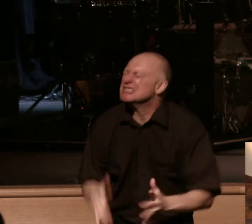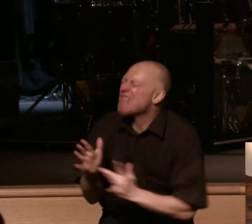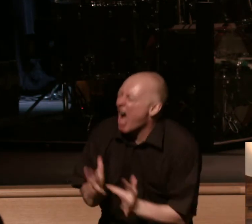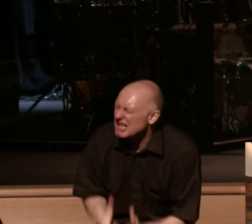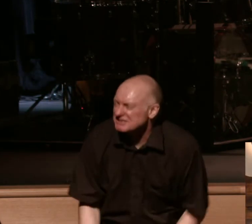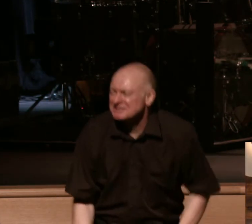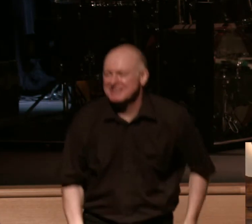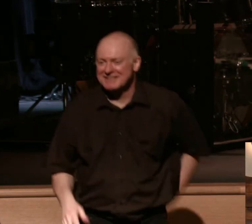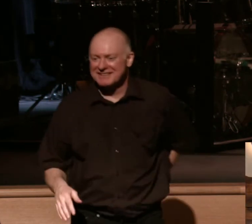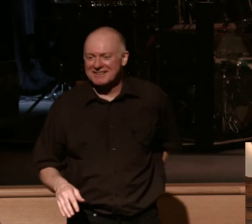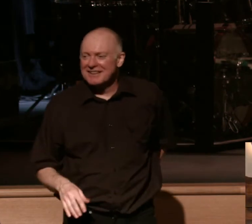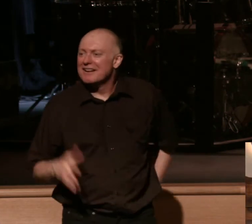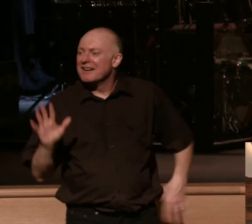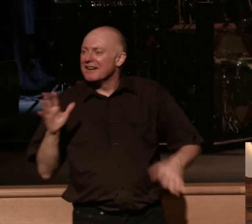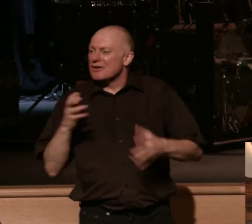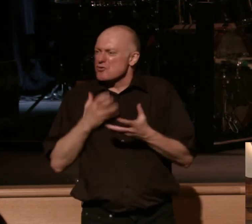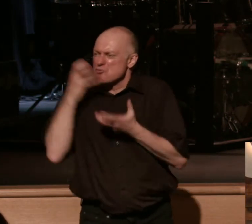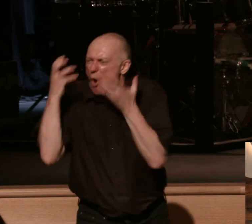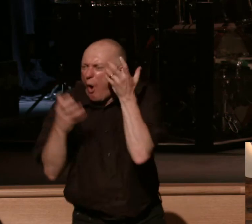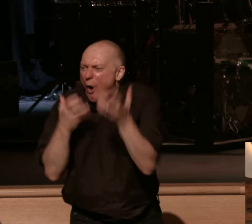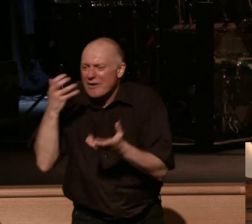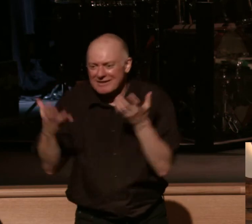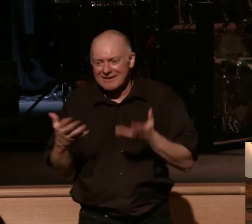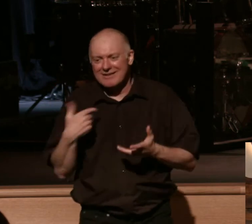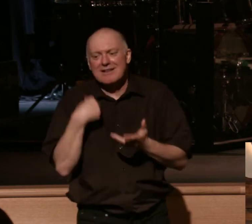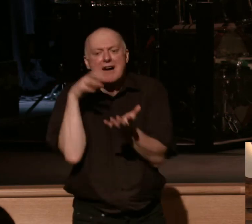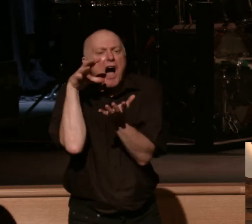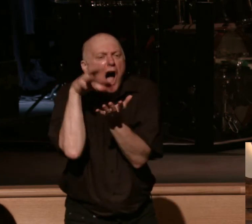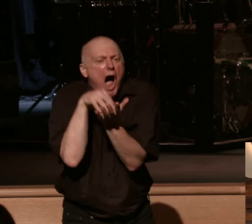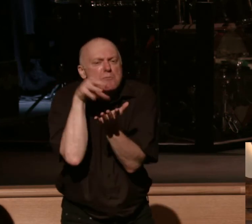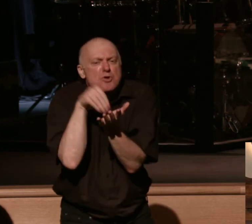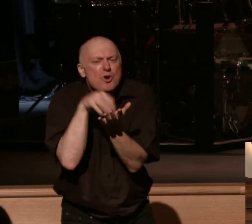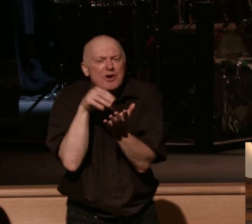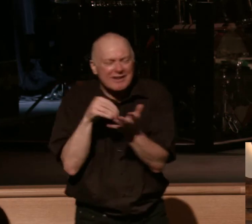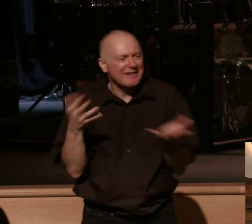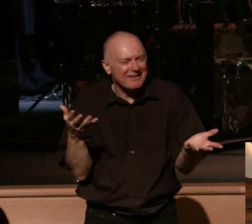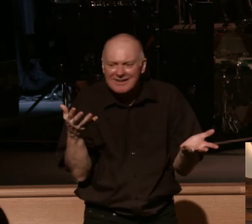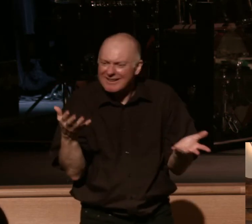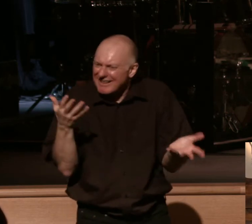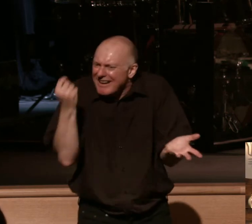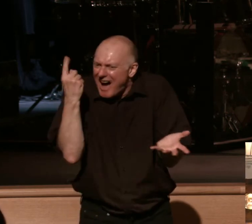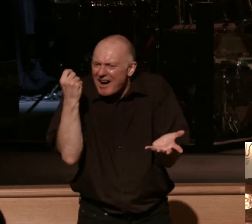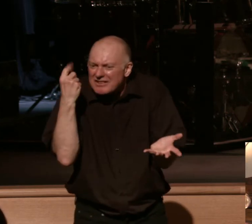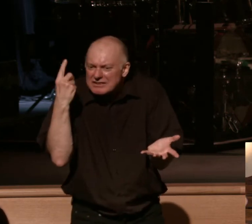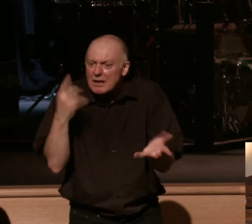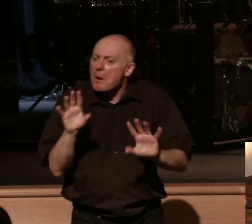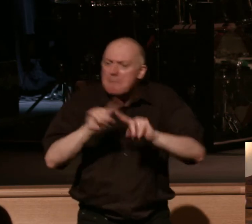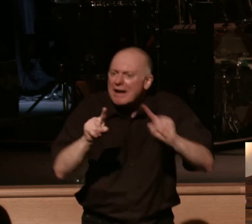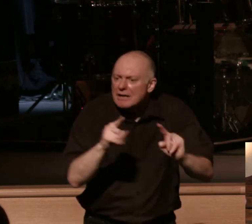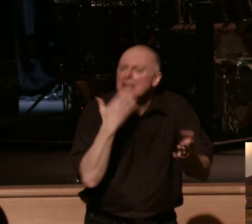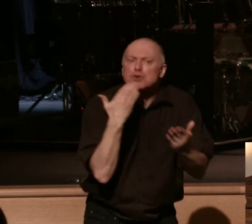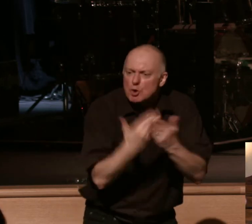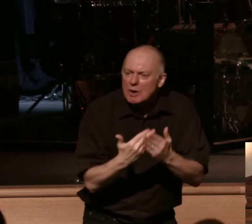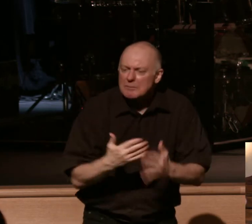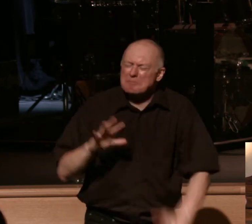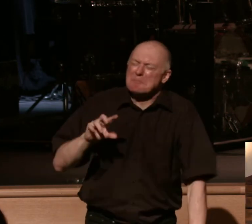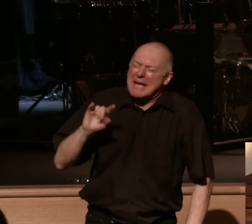it's it's it's groaning but I'm learning though there's a sense of that which is like it's it's good you know like it's good why because